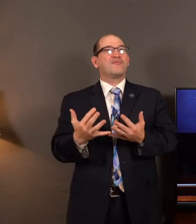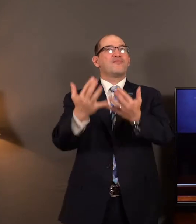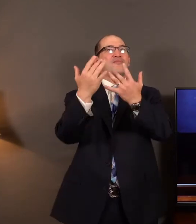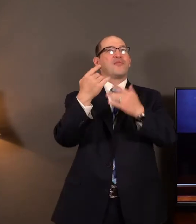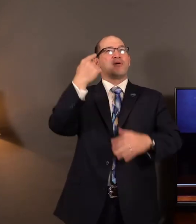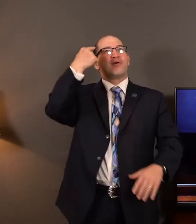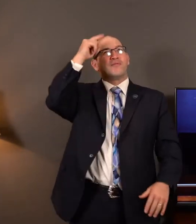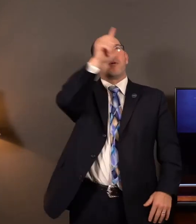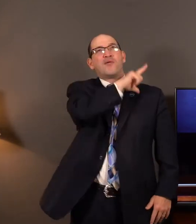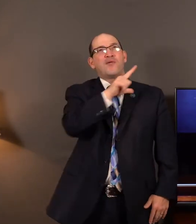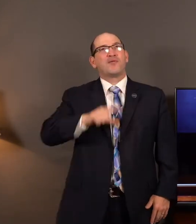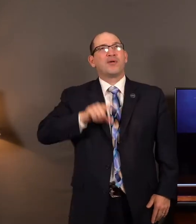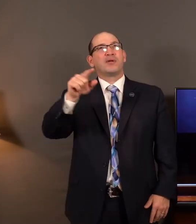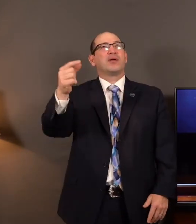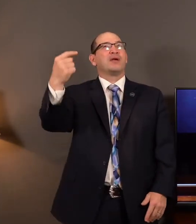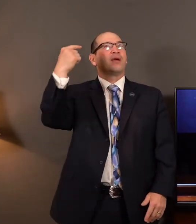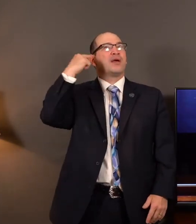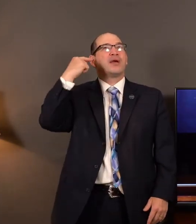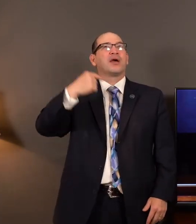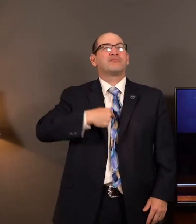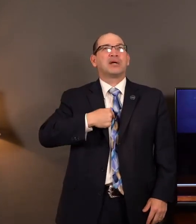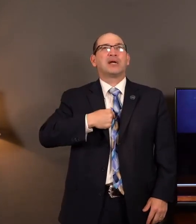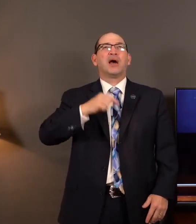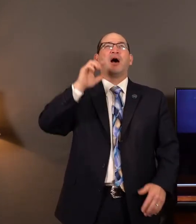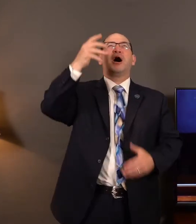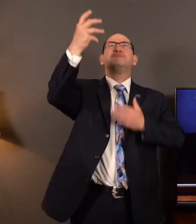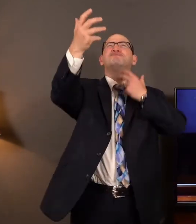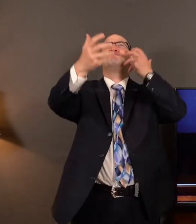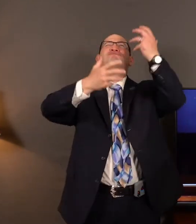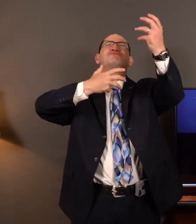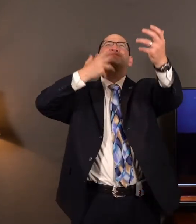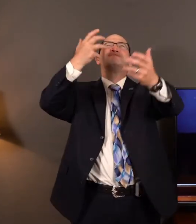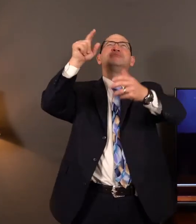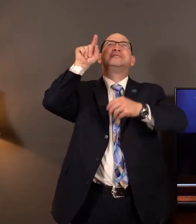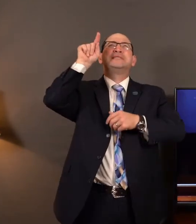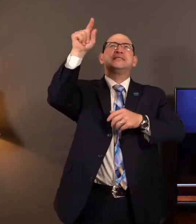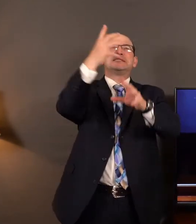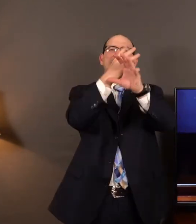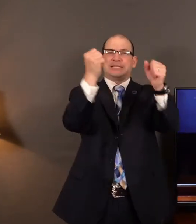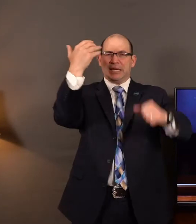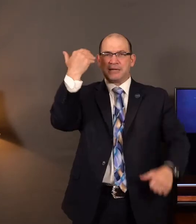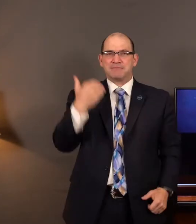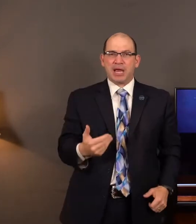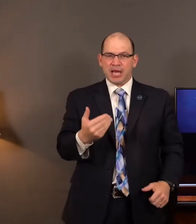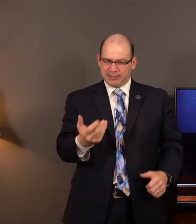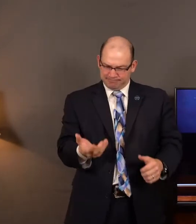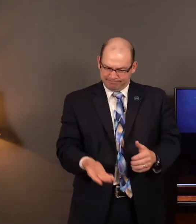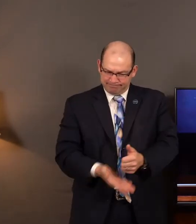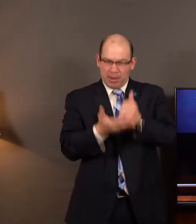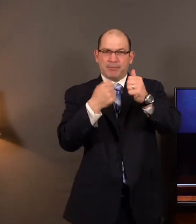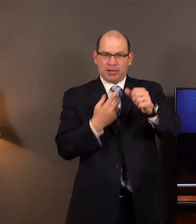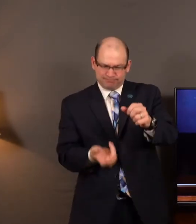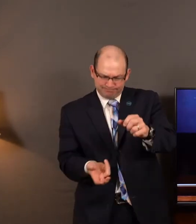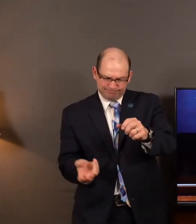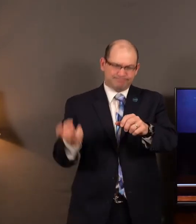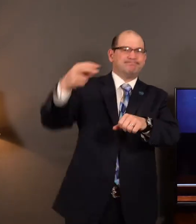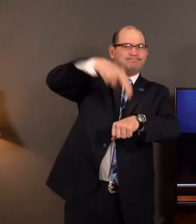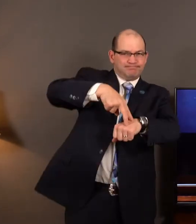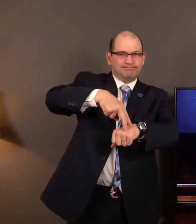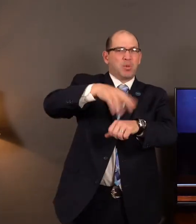unto me. And he heard my cry. He brought me also out of a horrible pit. And out of a miry clay. And set my feet upon a rock. And